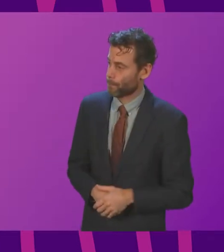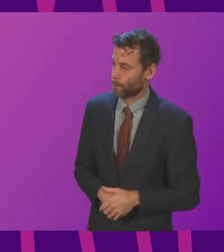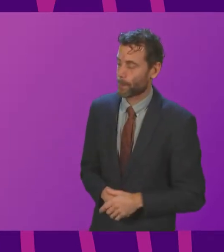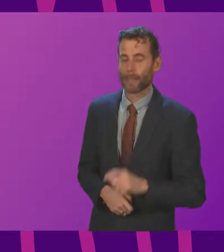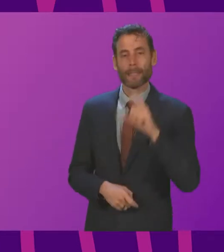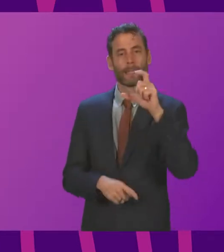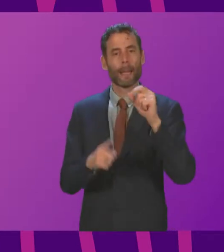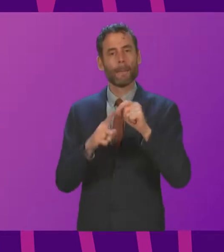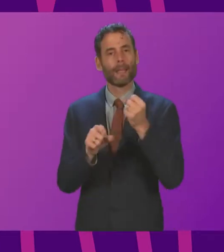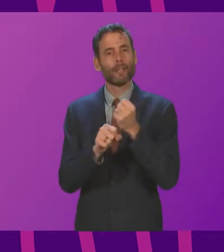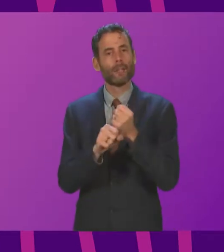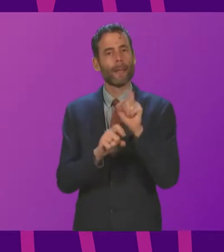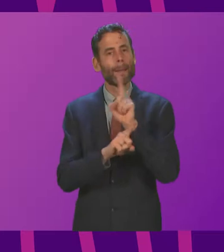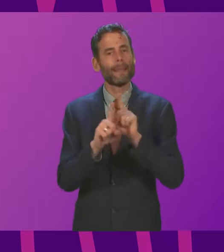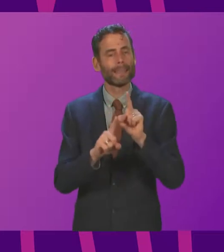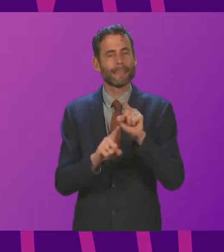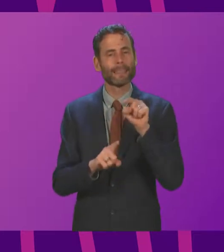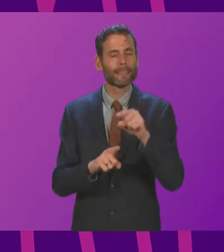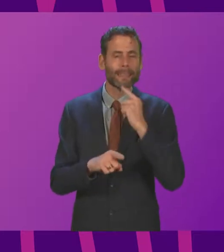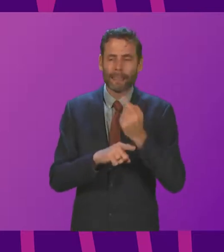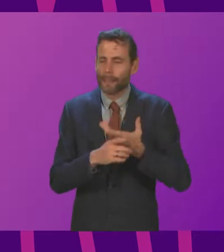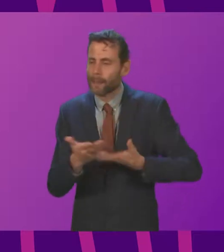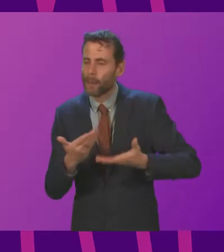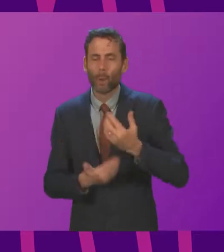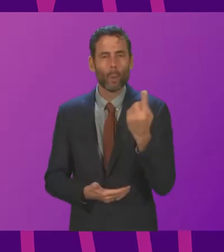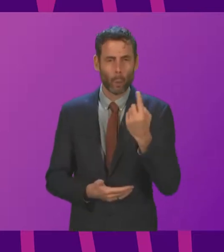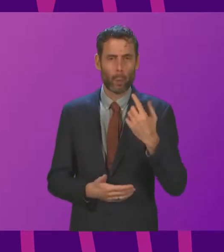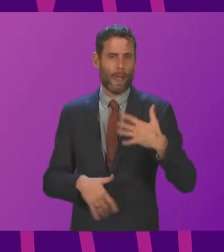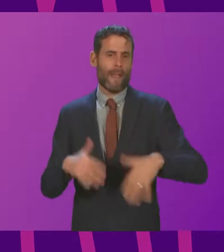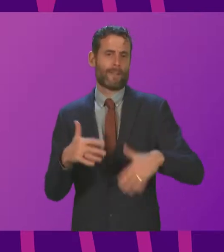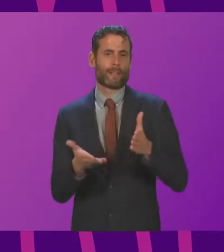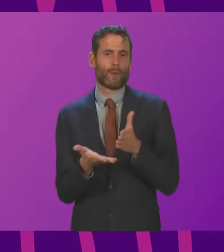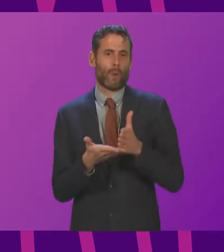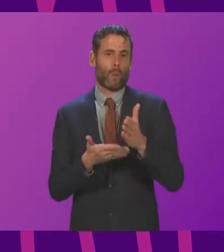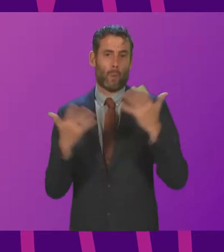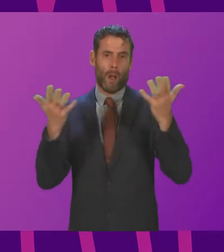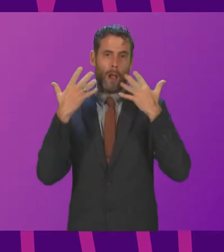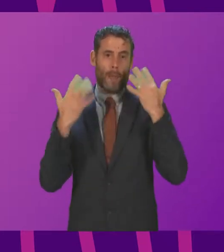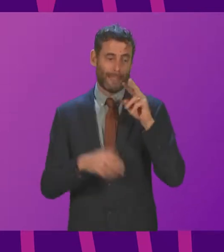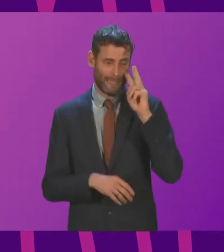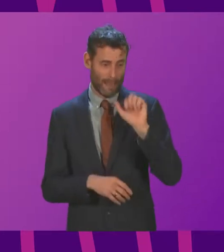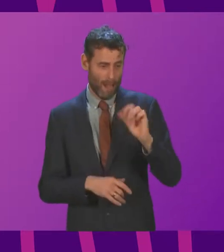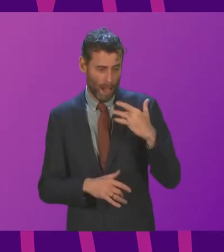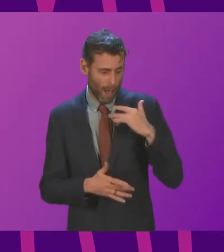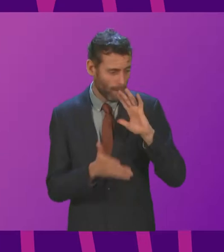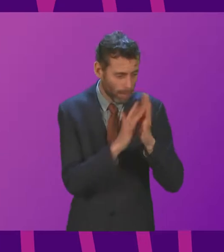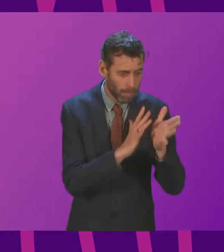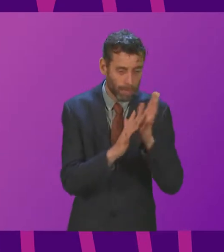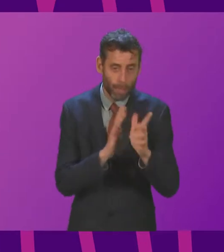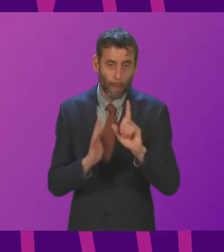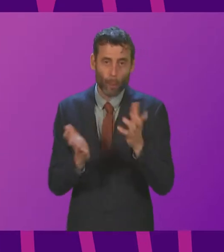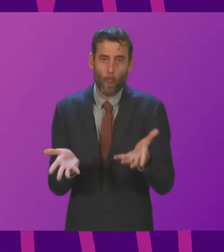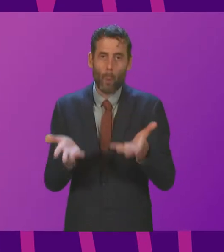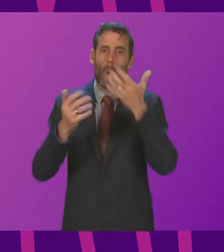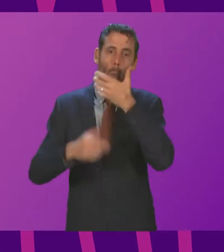CPG meeting, we discussed those people who are the most disproportionately affected by climate change in the global south, such as young